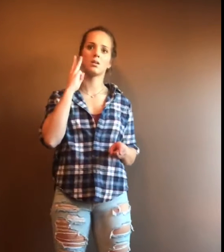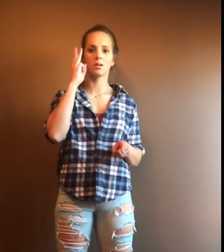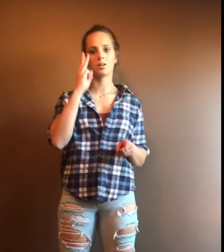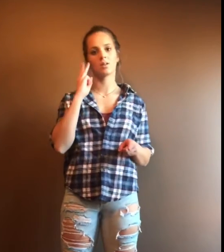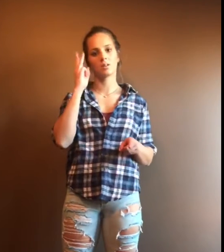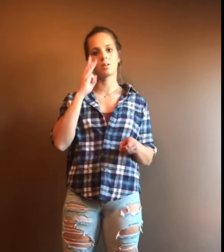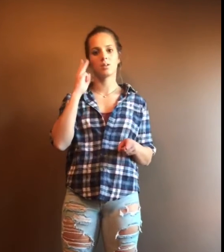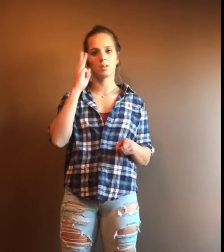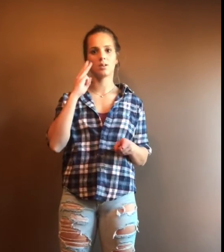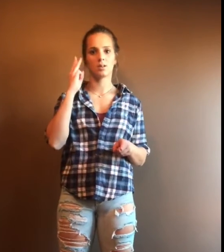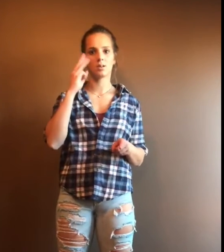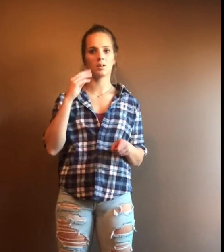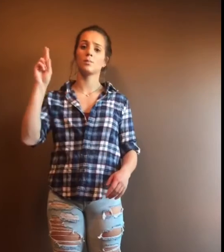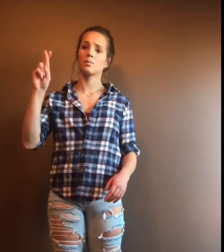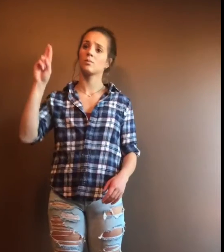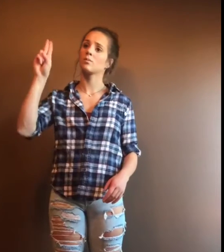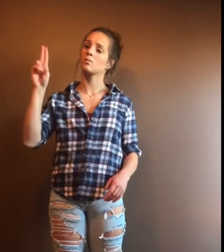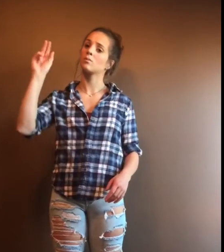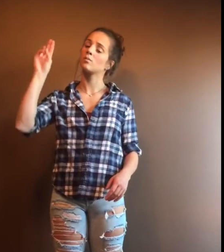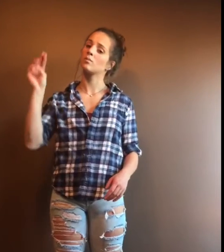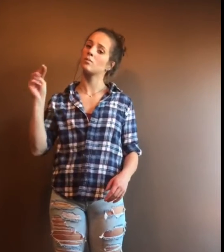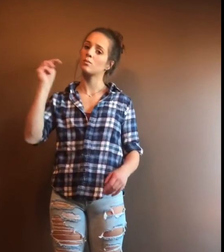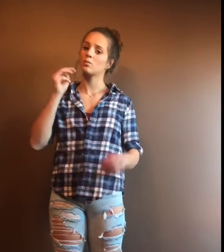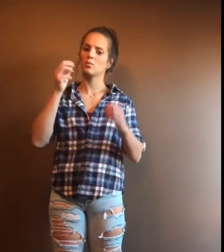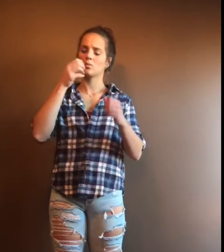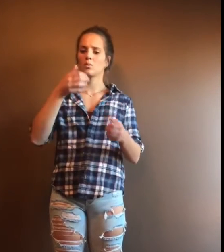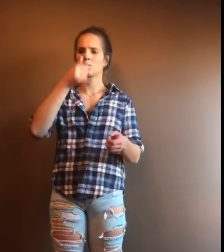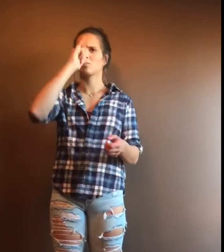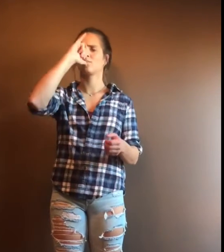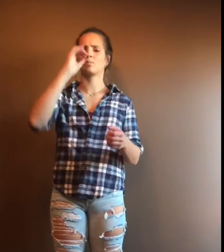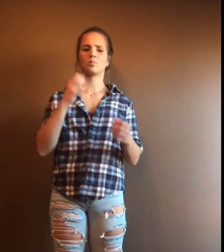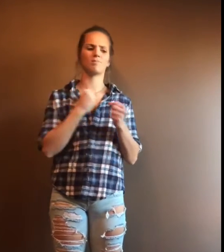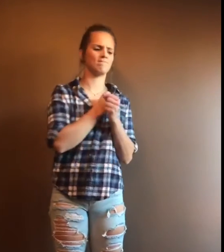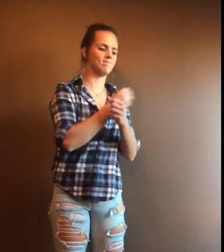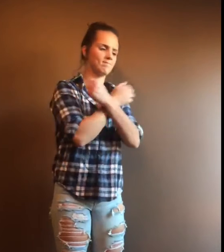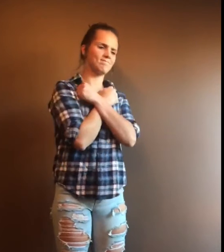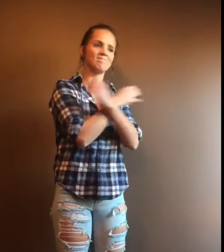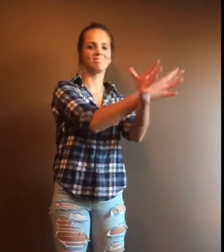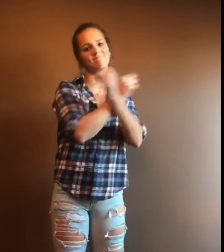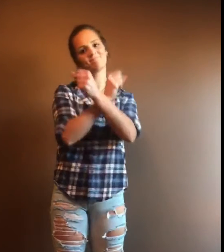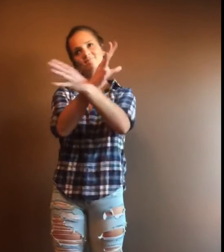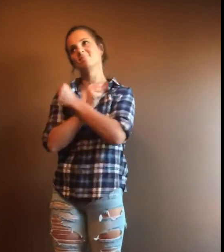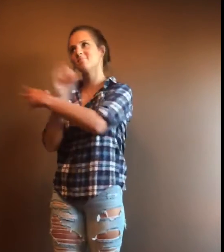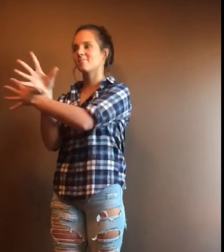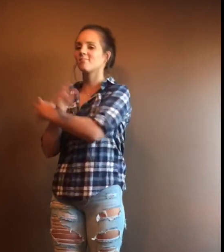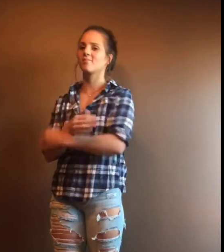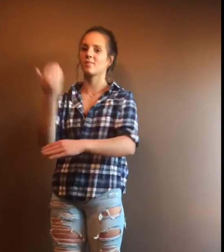Oh wait, Rose Sailor Jerry's room I think I drunk too much Showing randomers way too much love